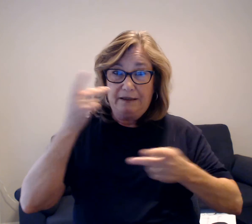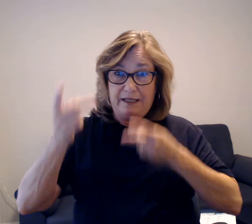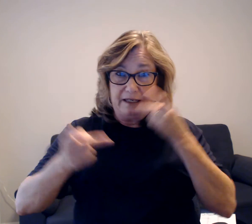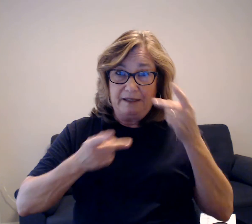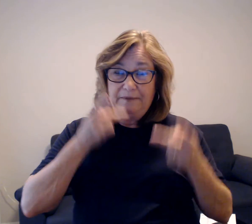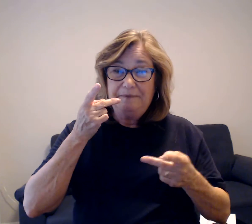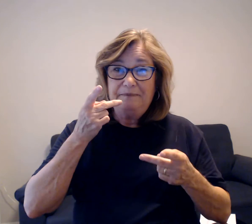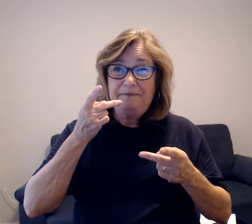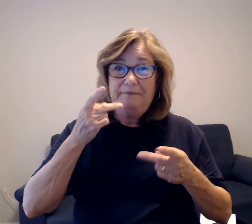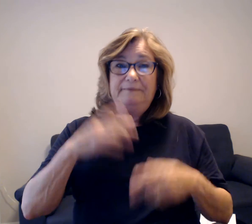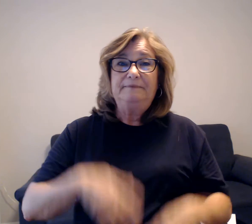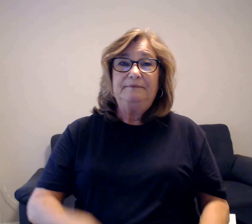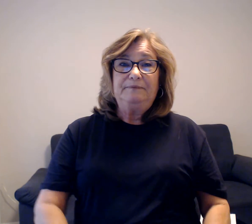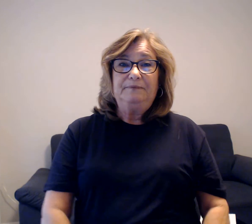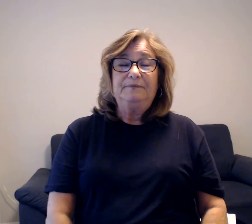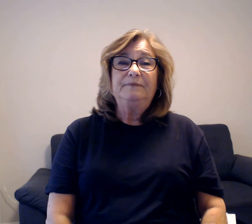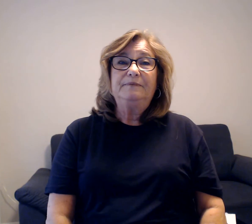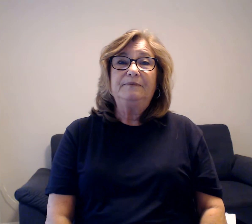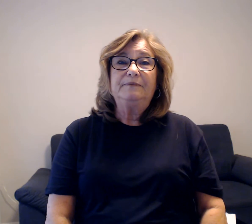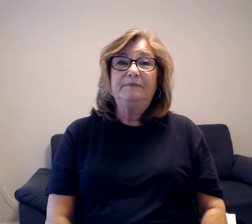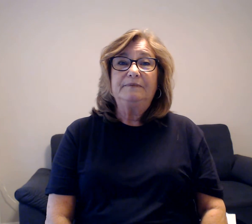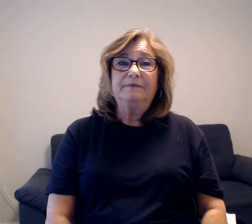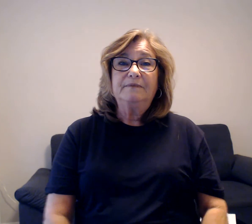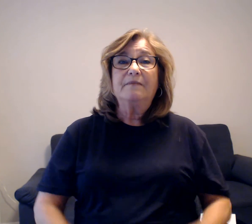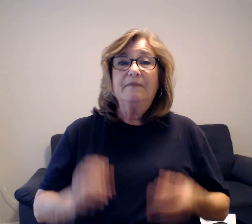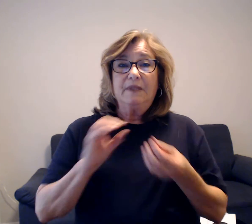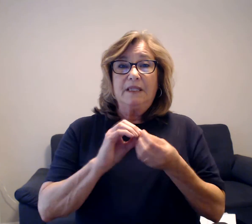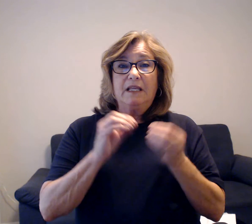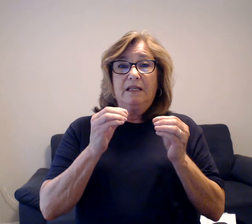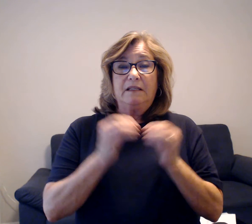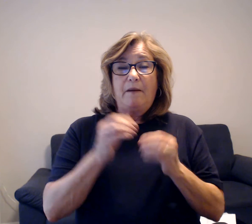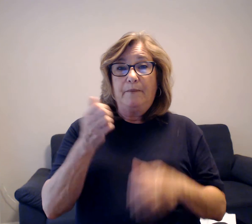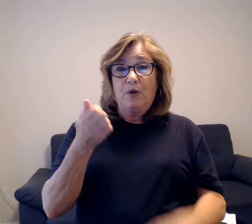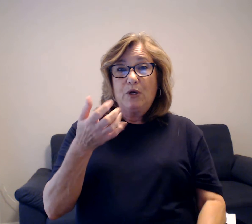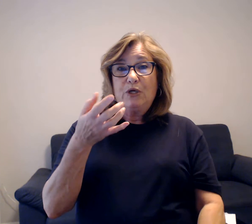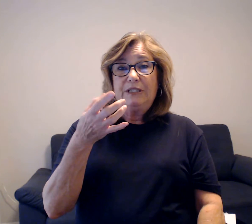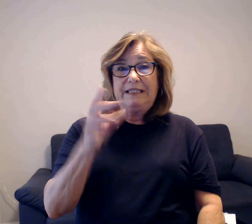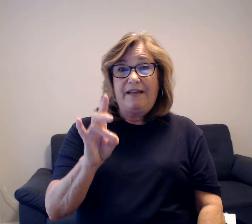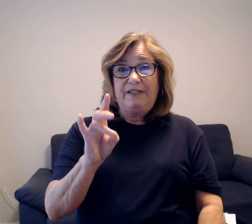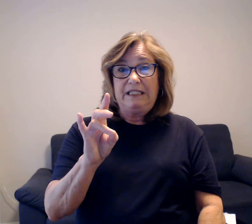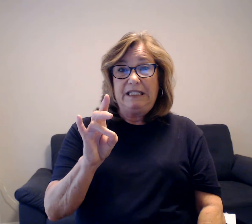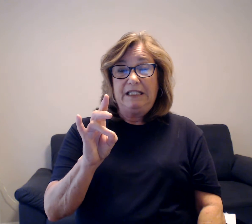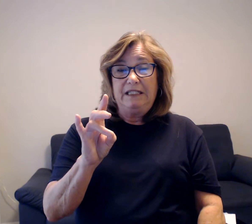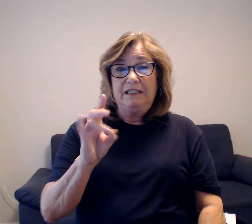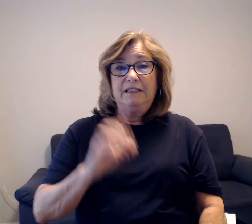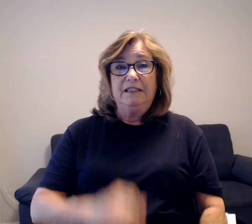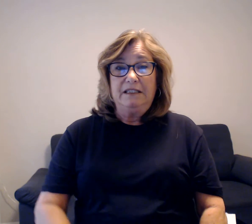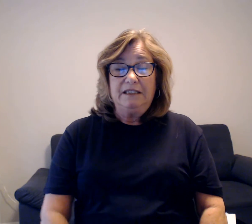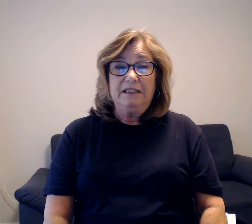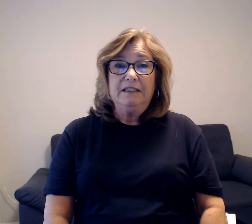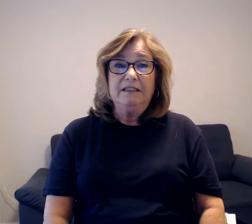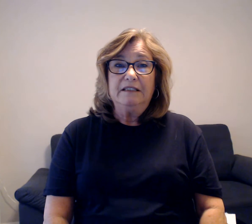three places. There